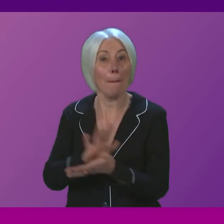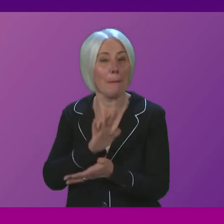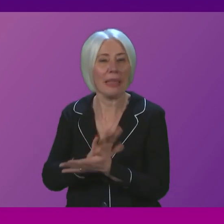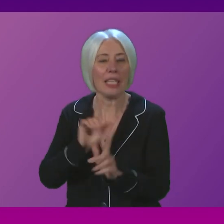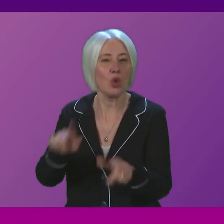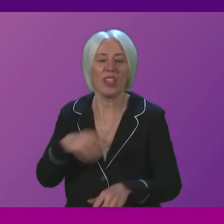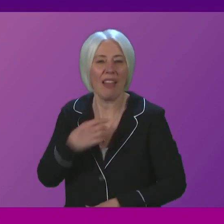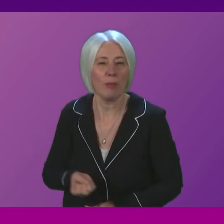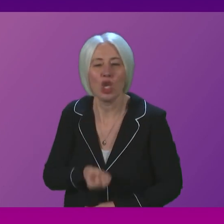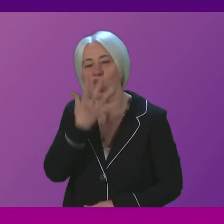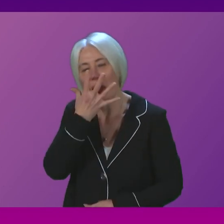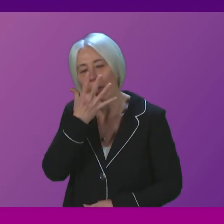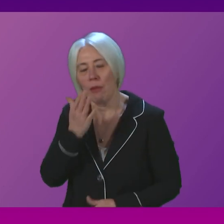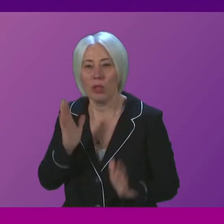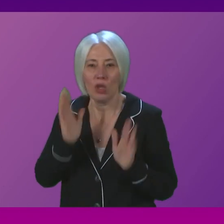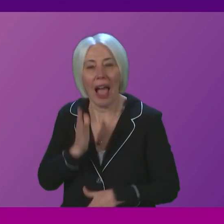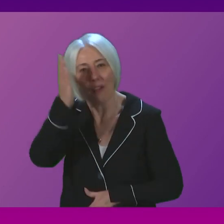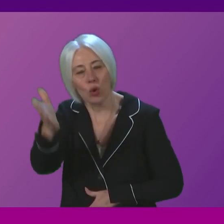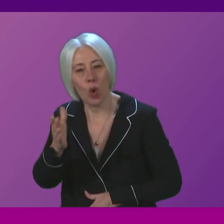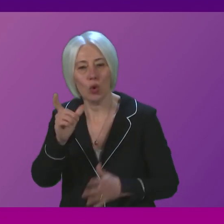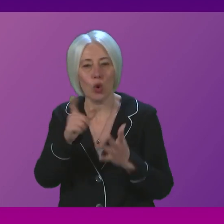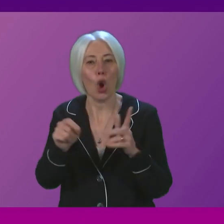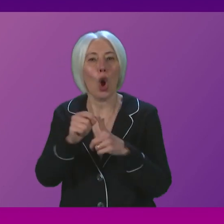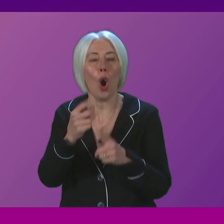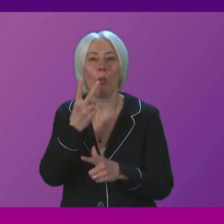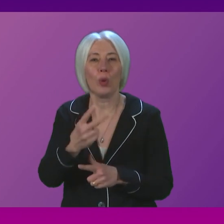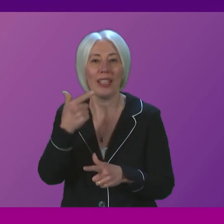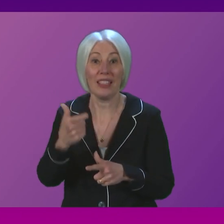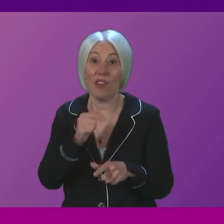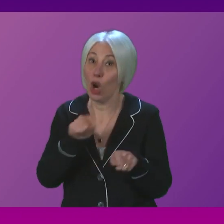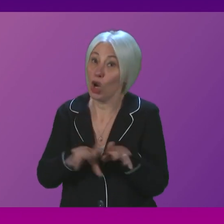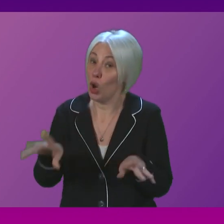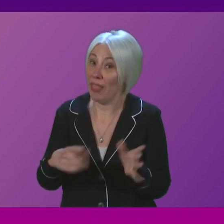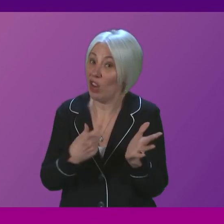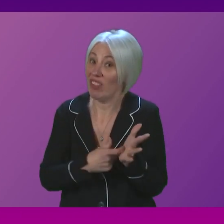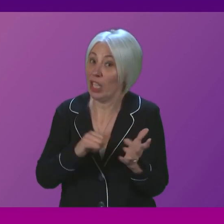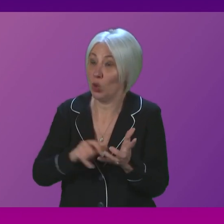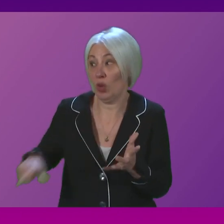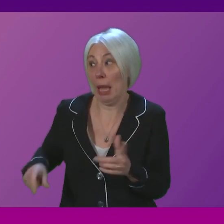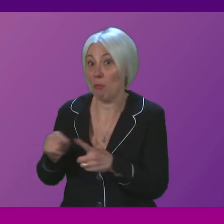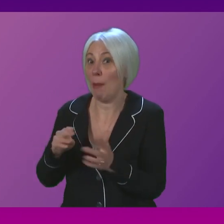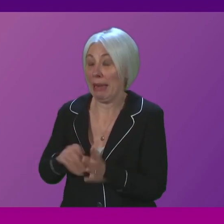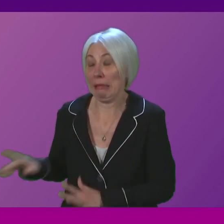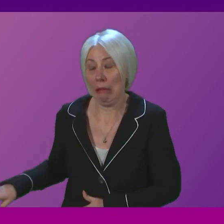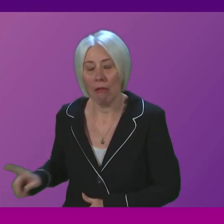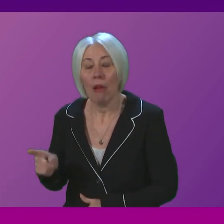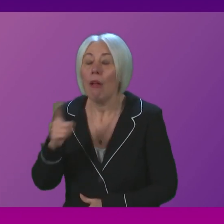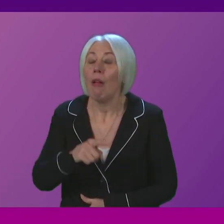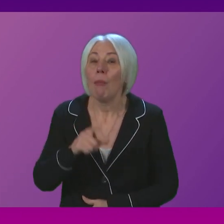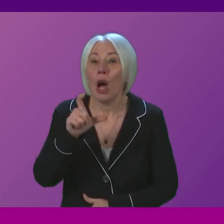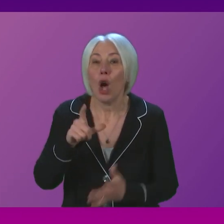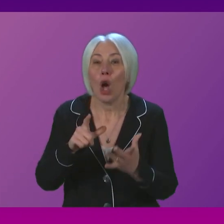be shamed into attending COP27 unlike the prime minister but COP26 in Glasgow